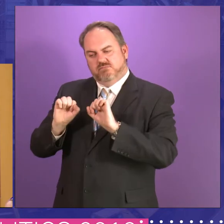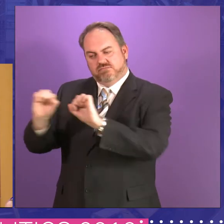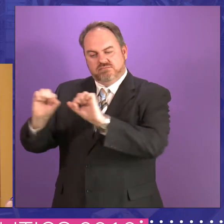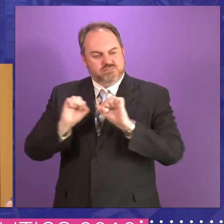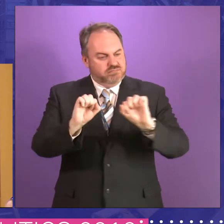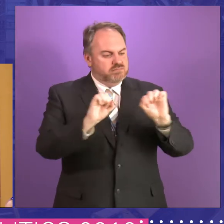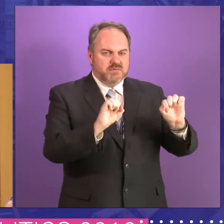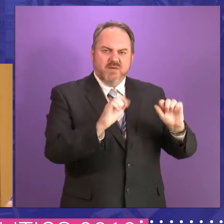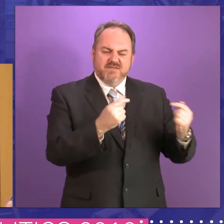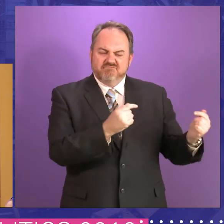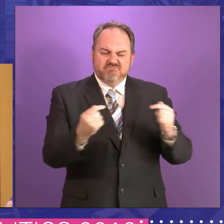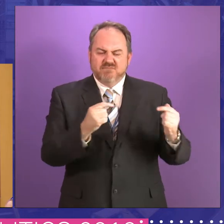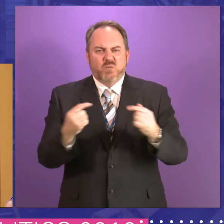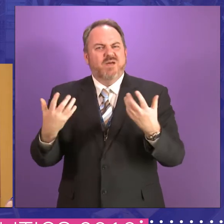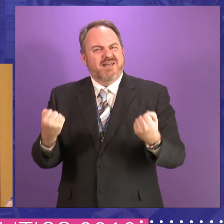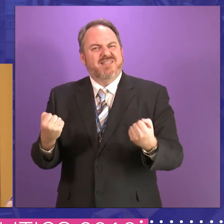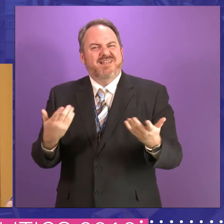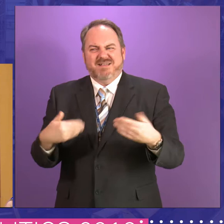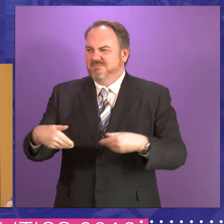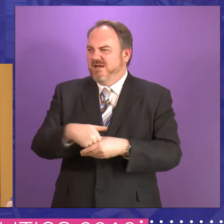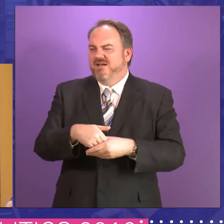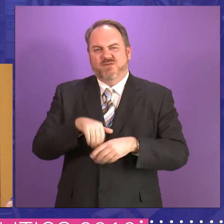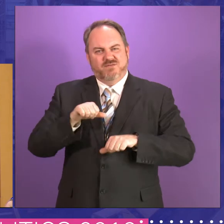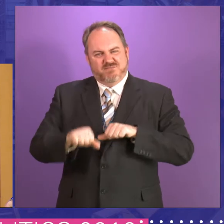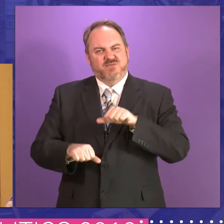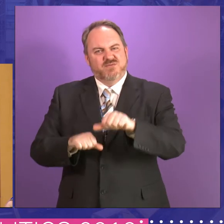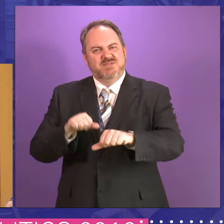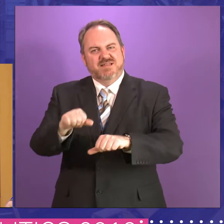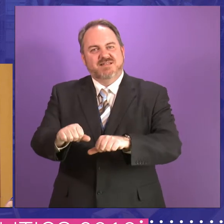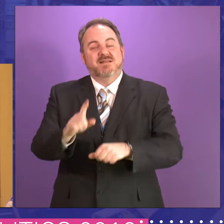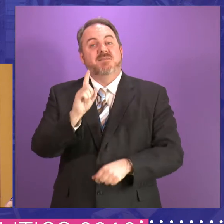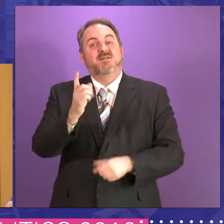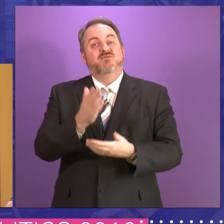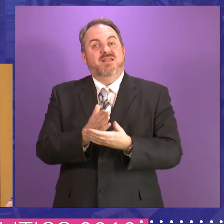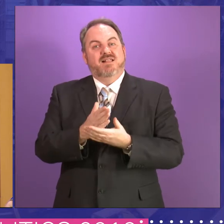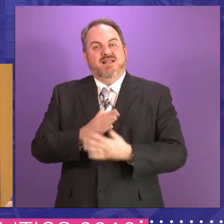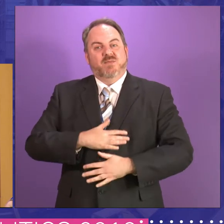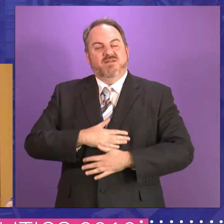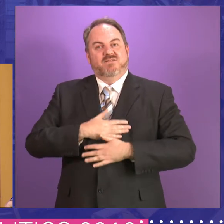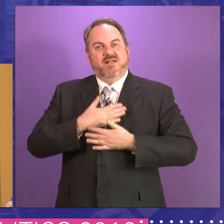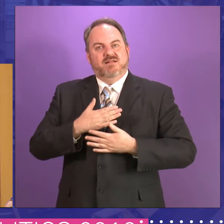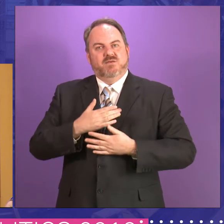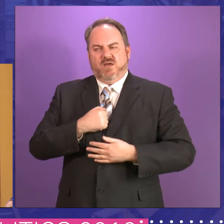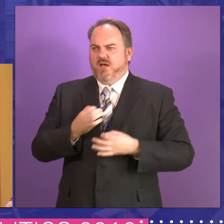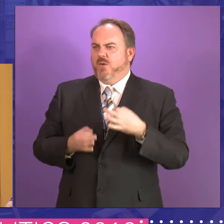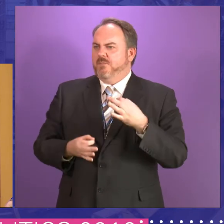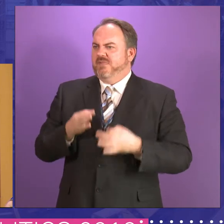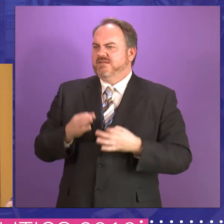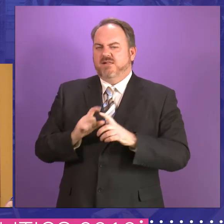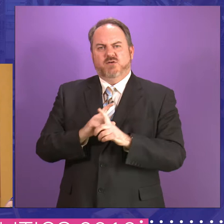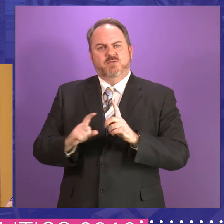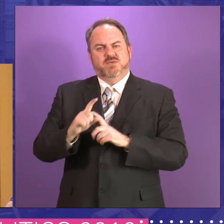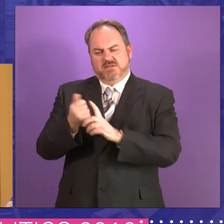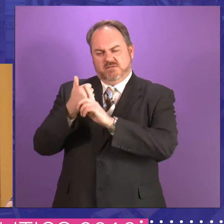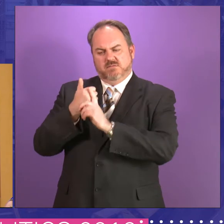was important in the democratic function of the parliament, you know, there was a sense that we were actually a political community of